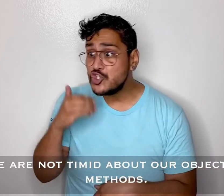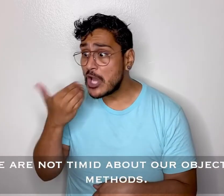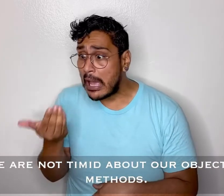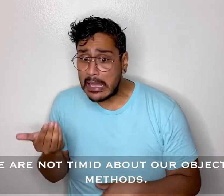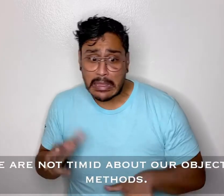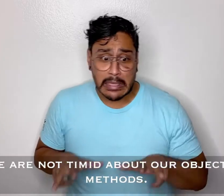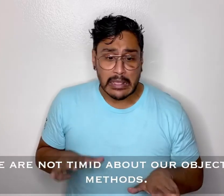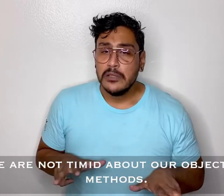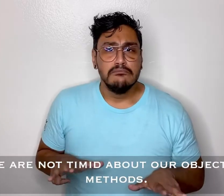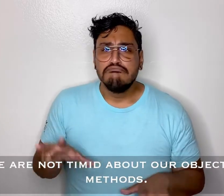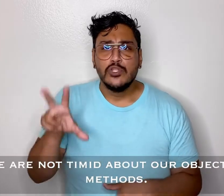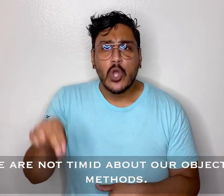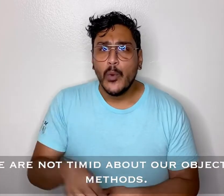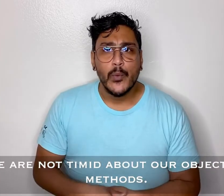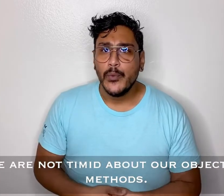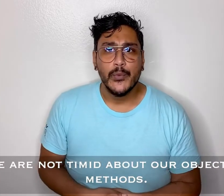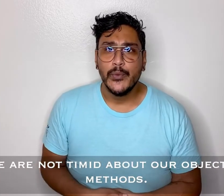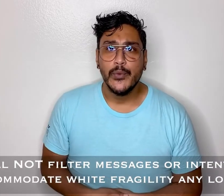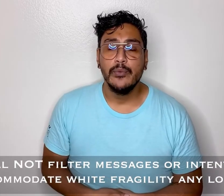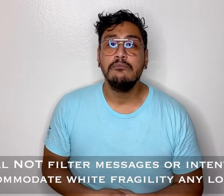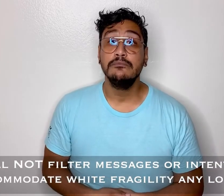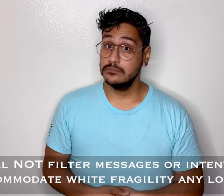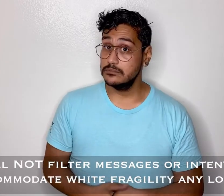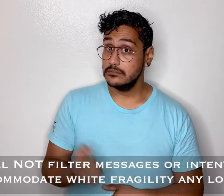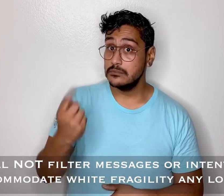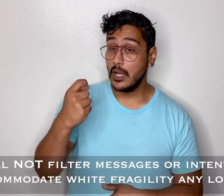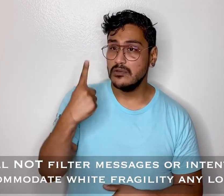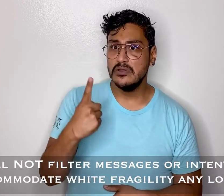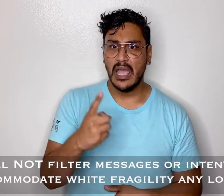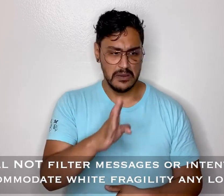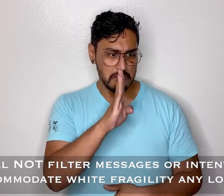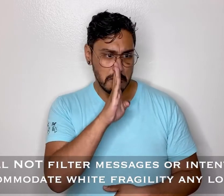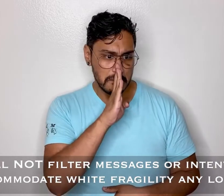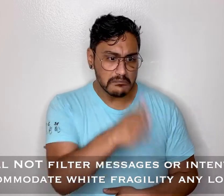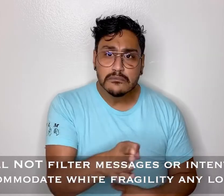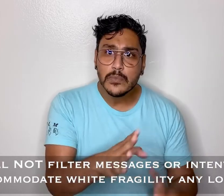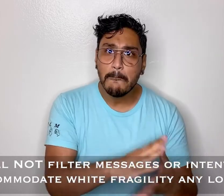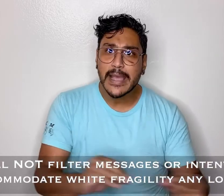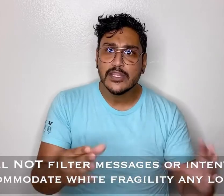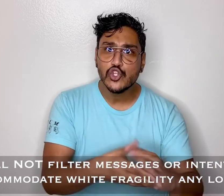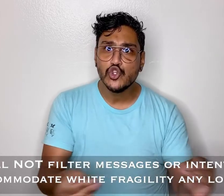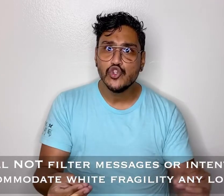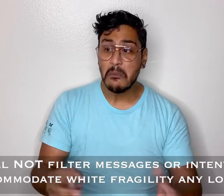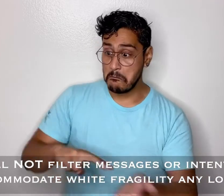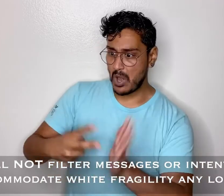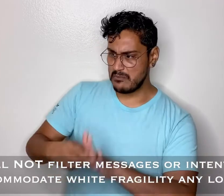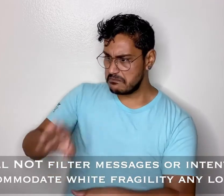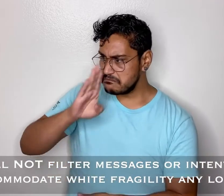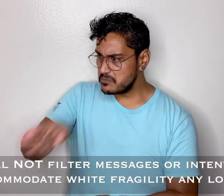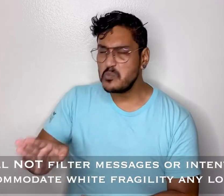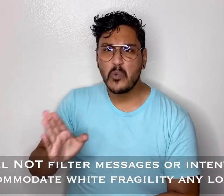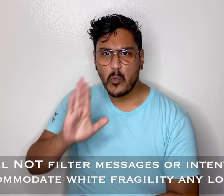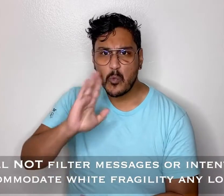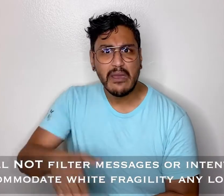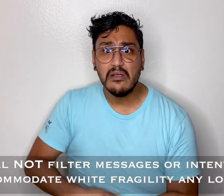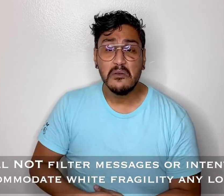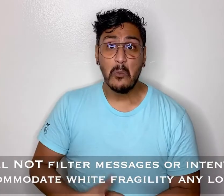guilt. We are not timid about our objectives or methods. We will not filter messages or intentions to